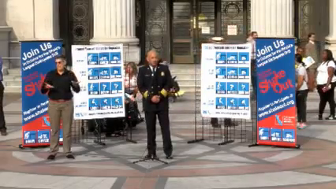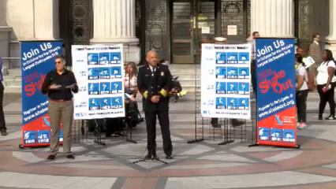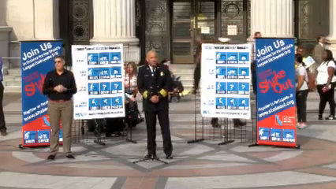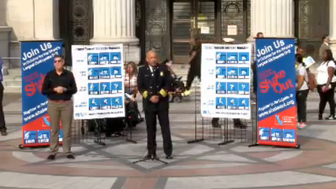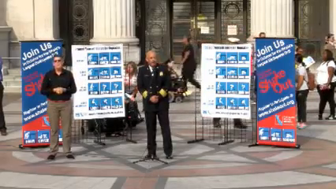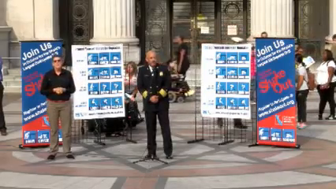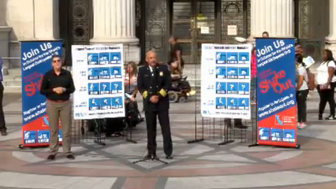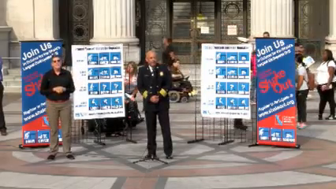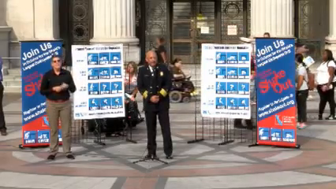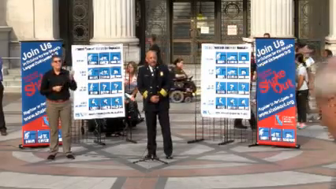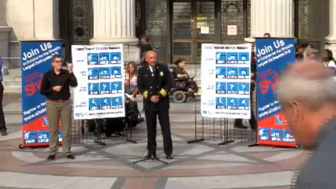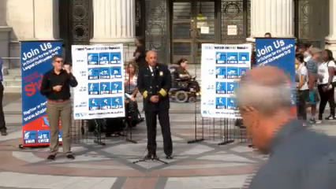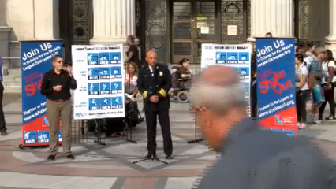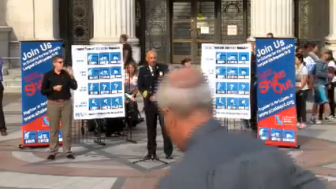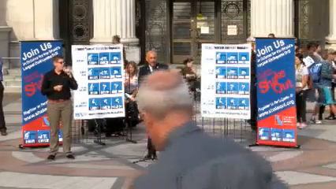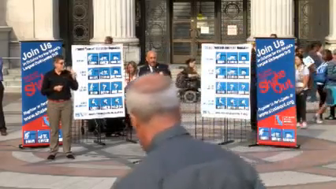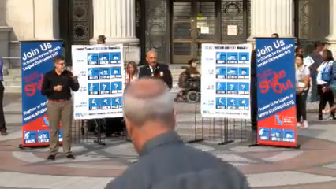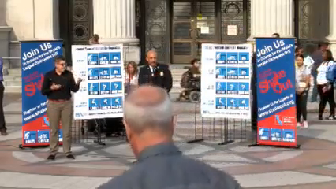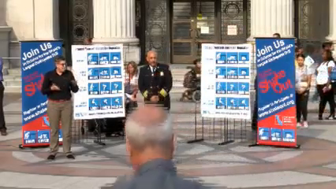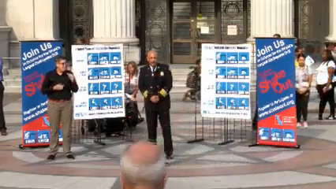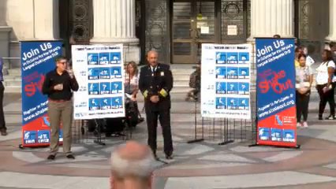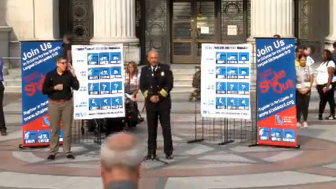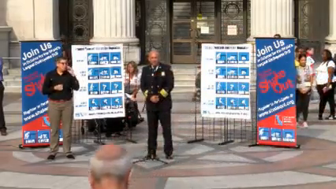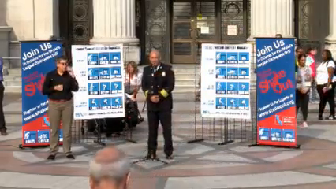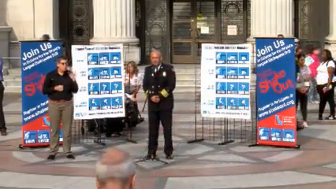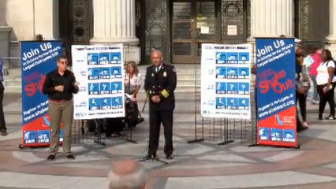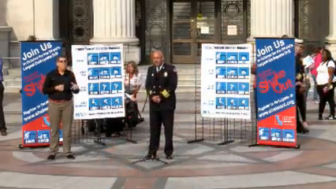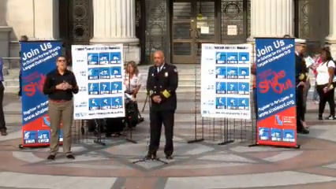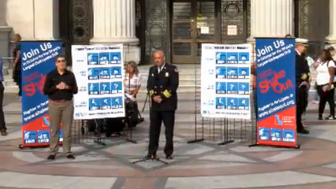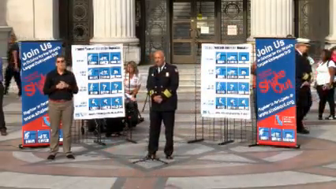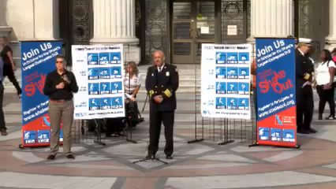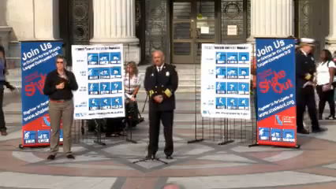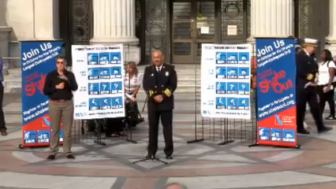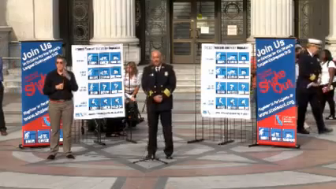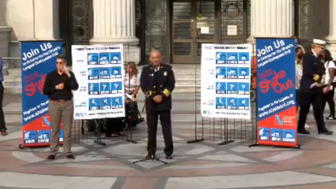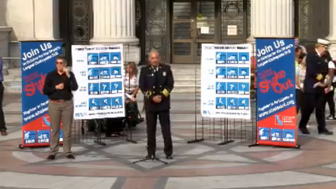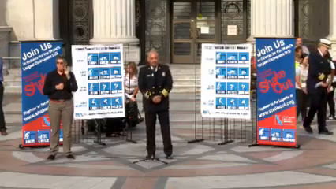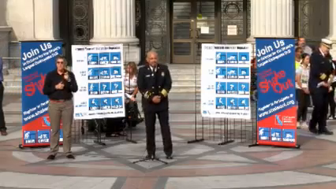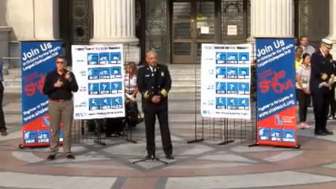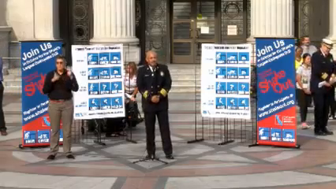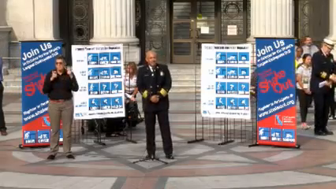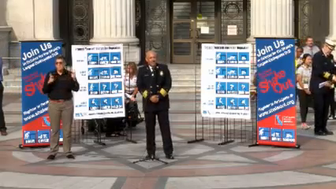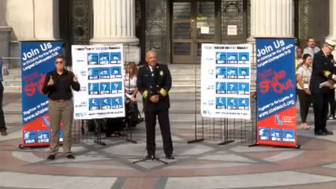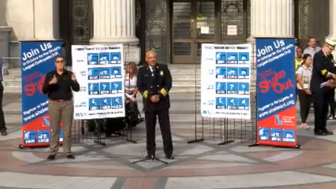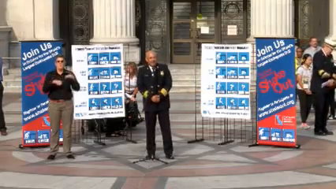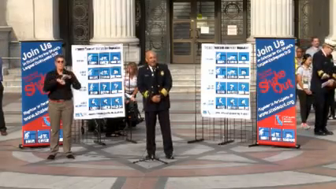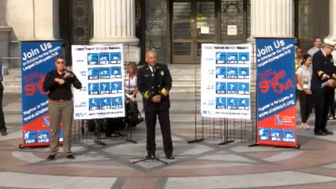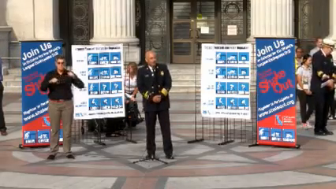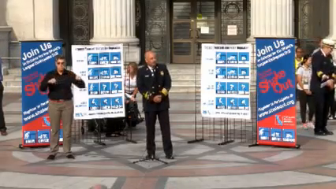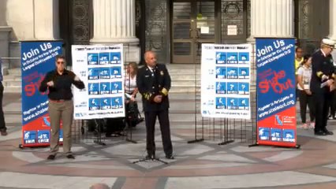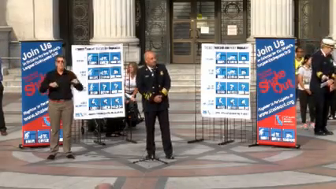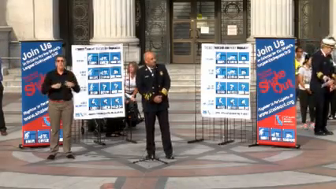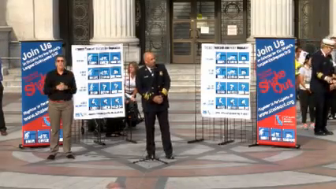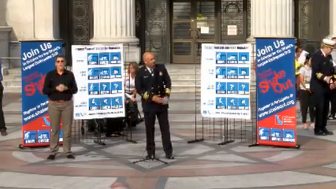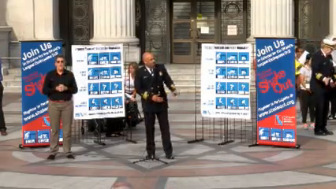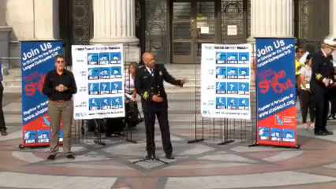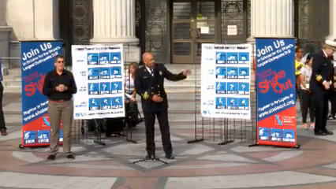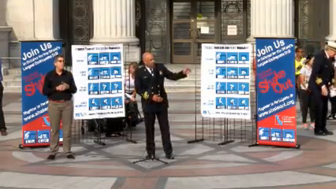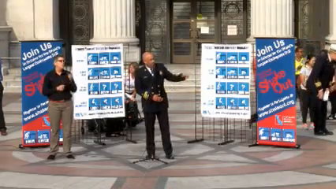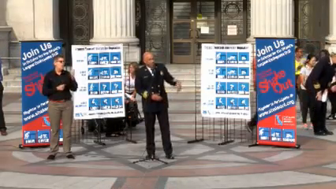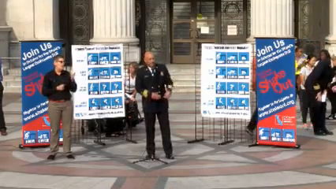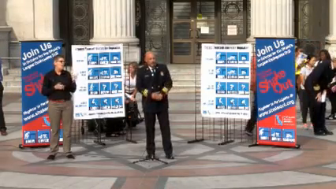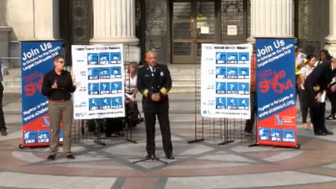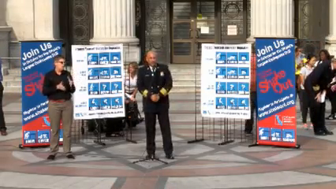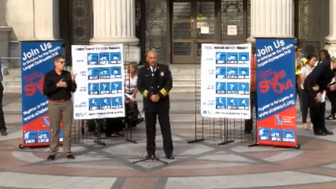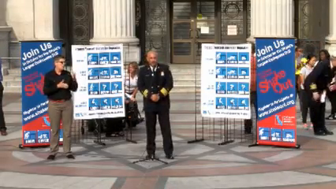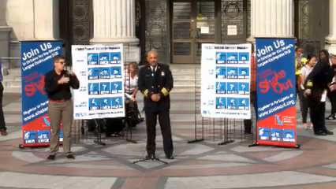For those of you who have not been here or who were not here and have had no experience with seismic activity, I encourage you to take advantage of the